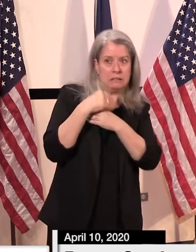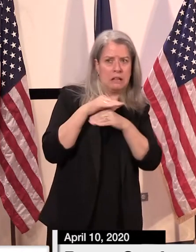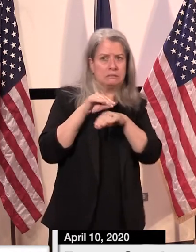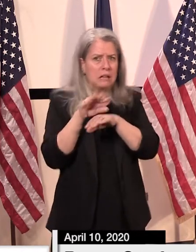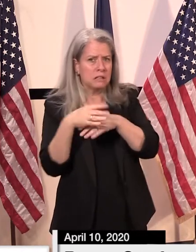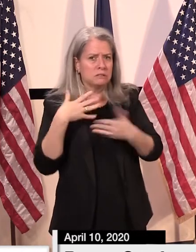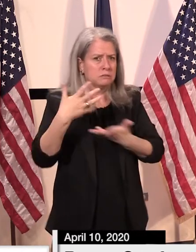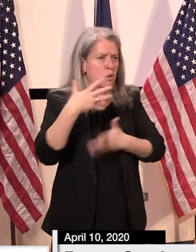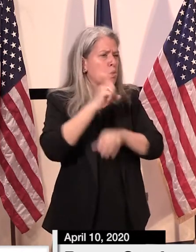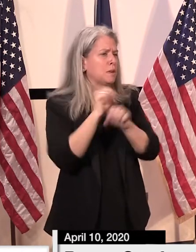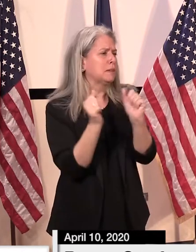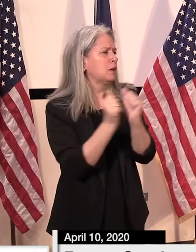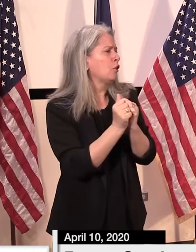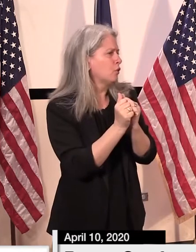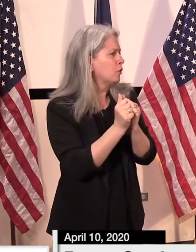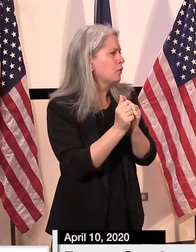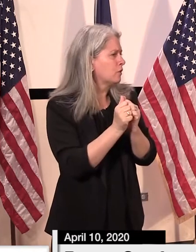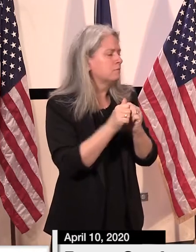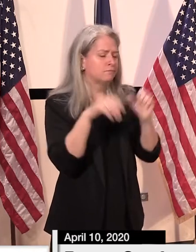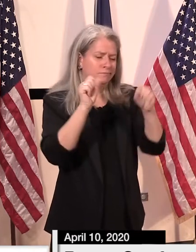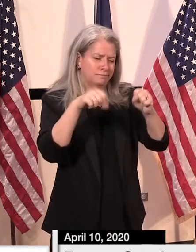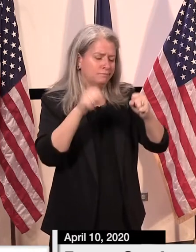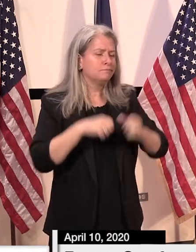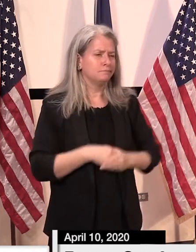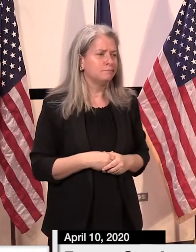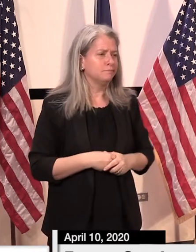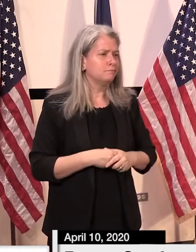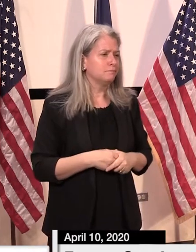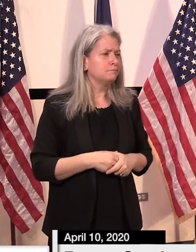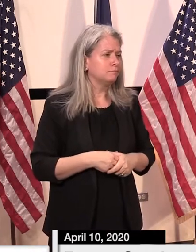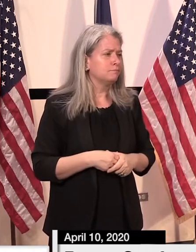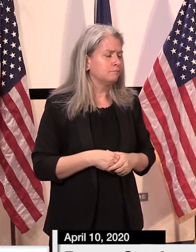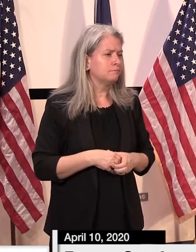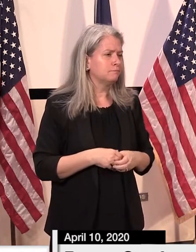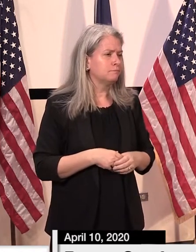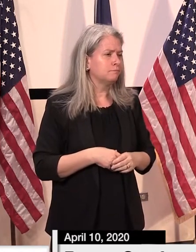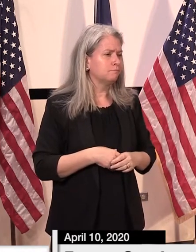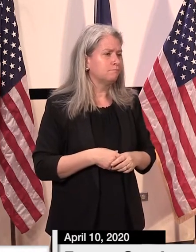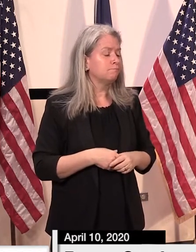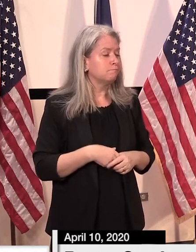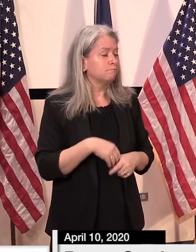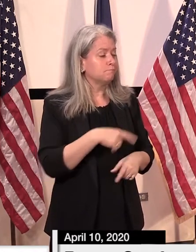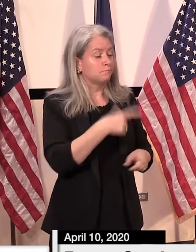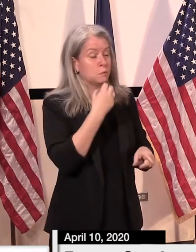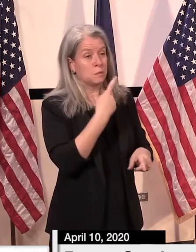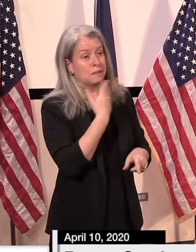be a partner so that we can get through this safely. All right, thank you.